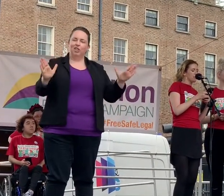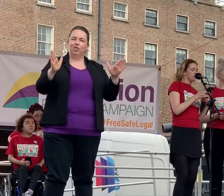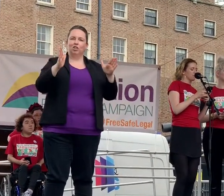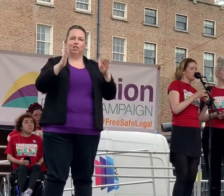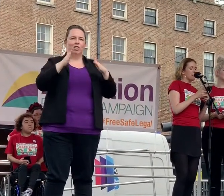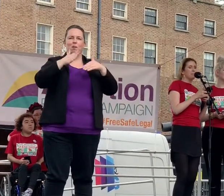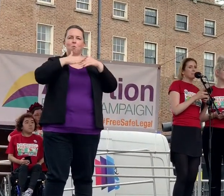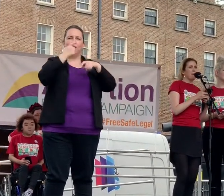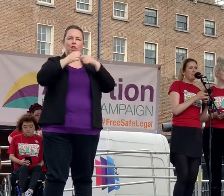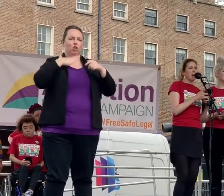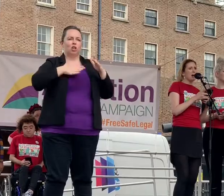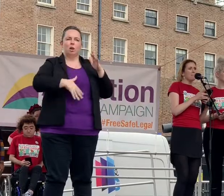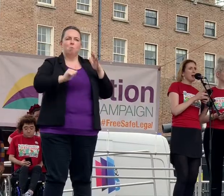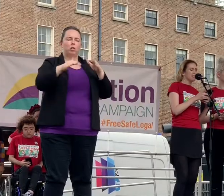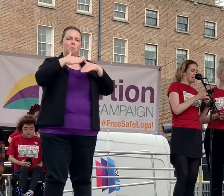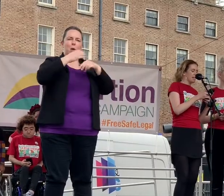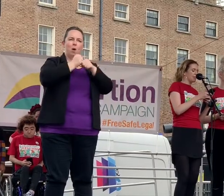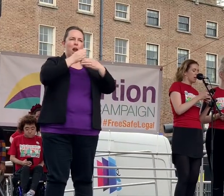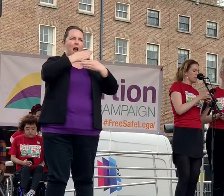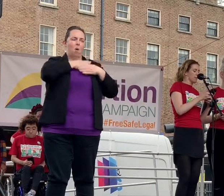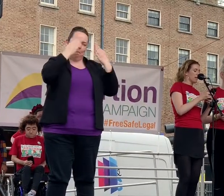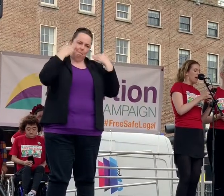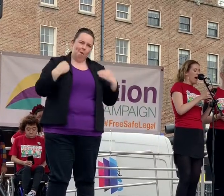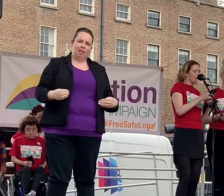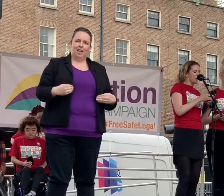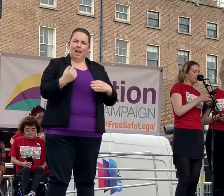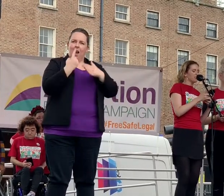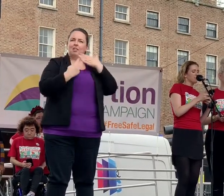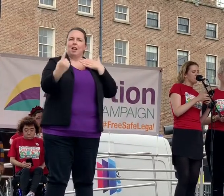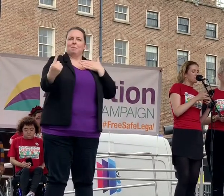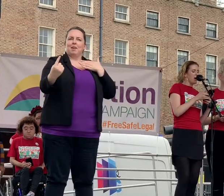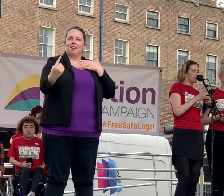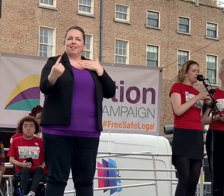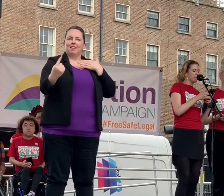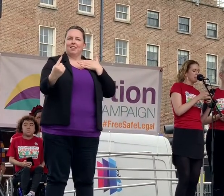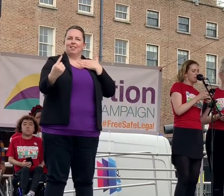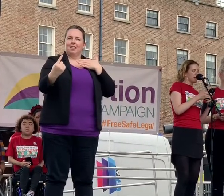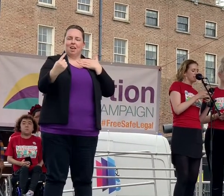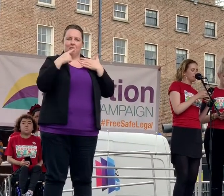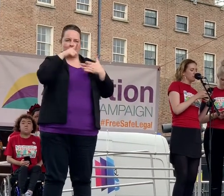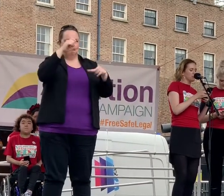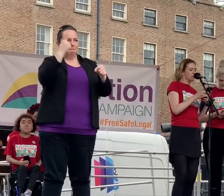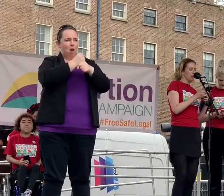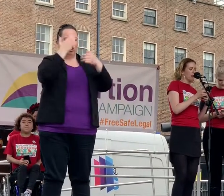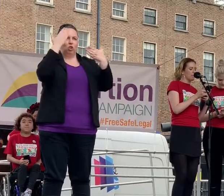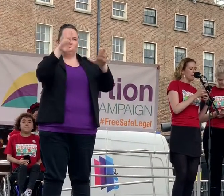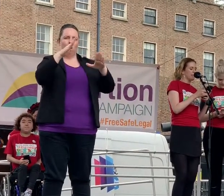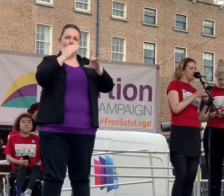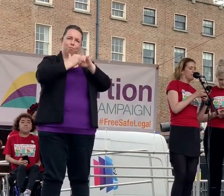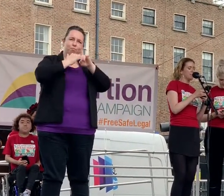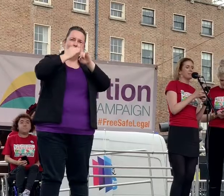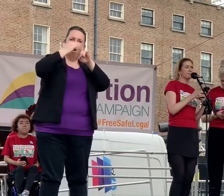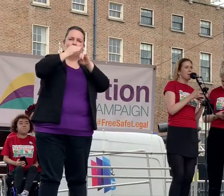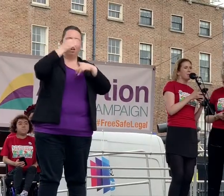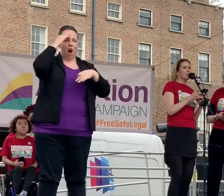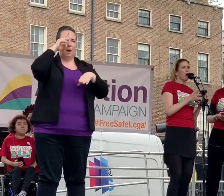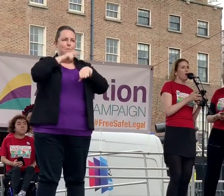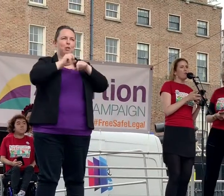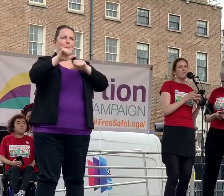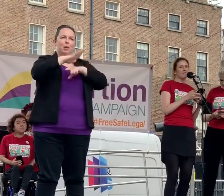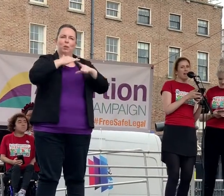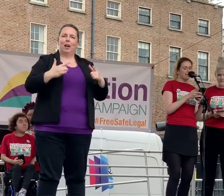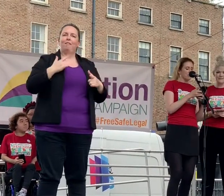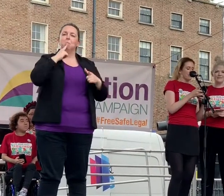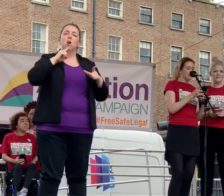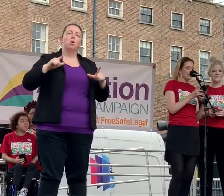than abortion. It was about our bodily autonomy. And it marked some progress in making this country a better place to live in. But